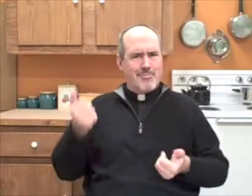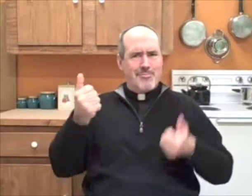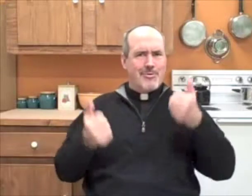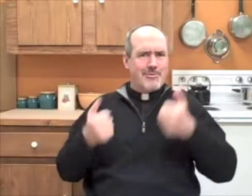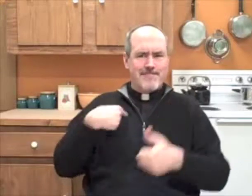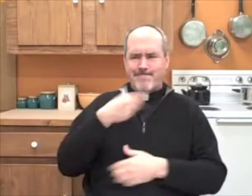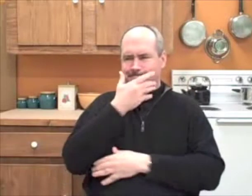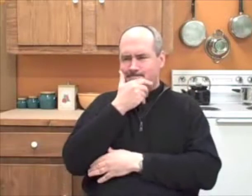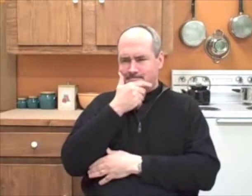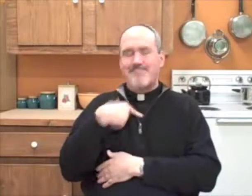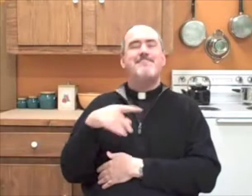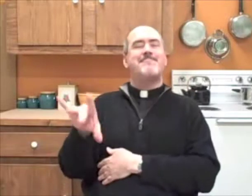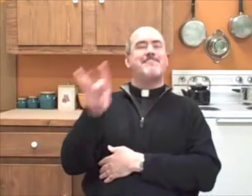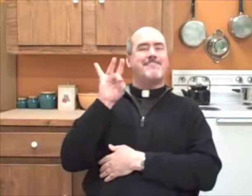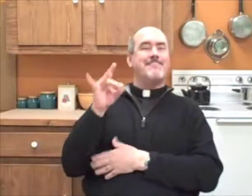but Canada has many saints.